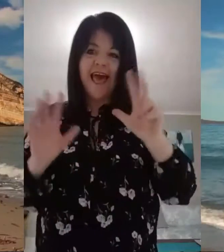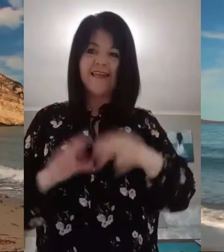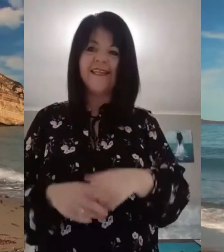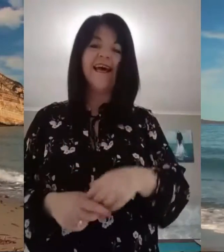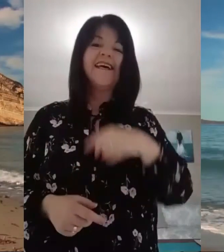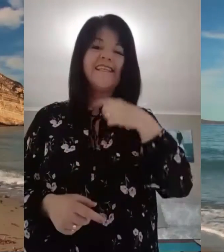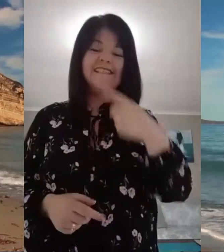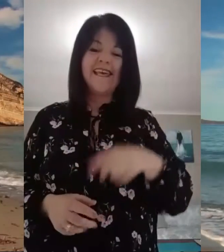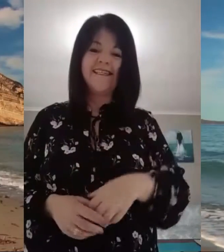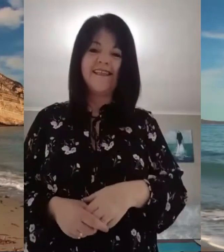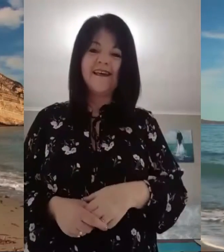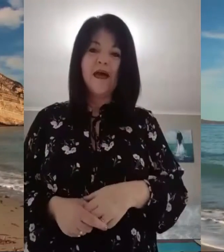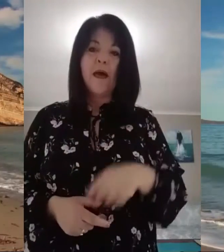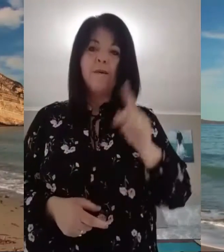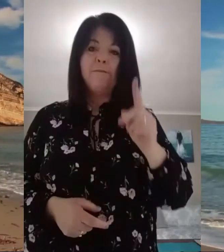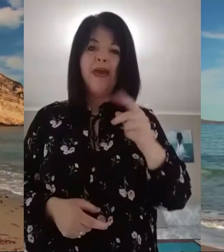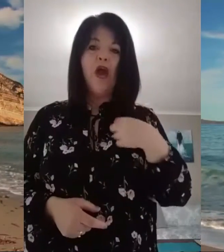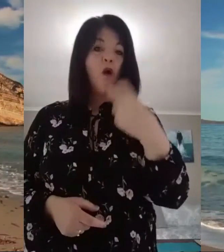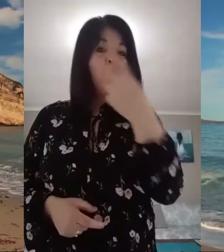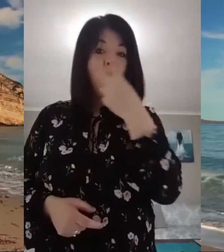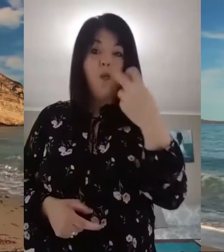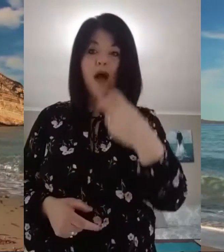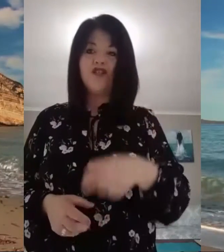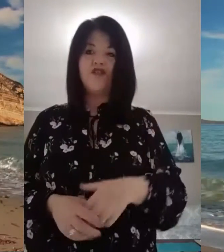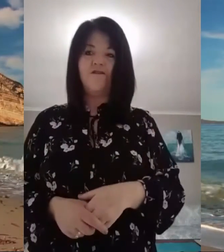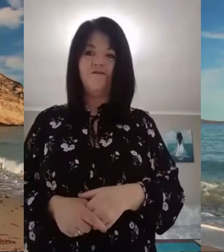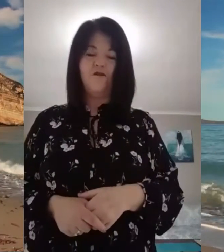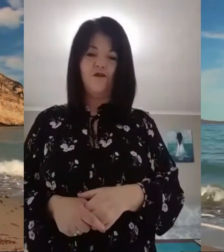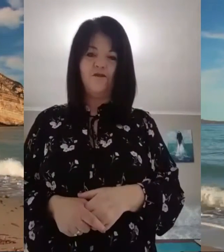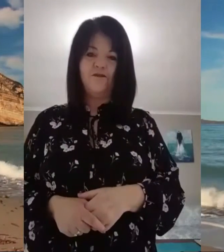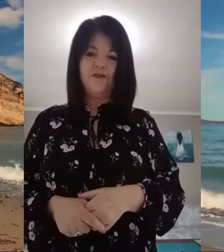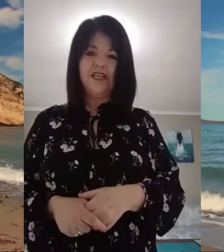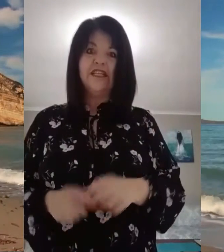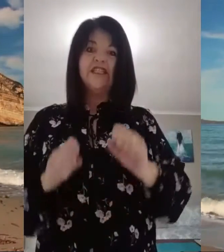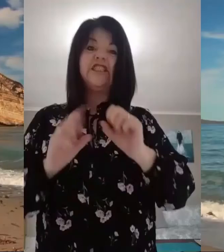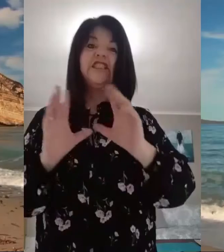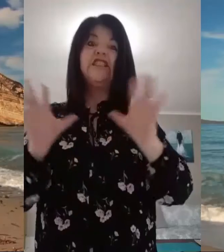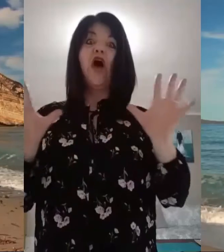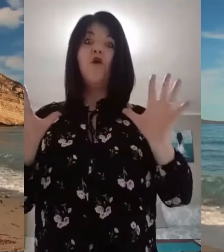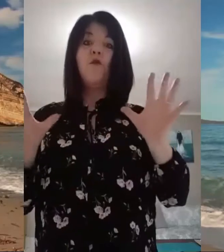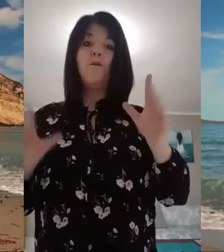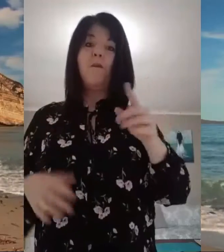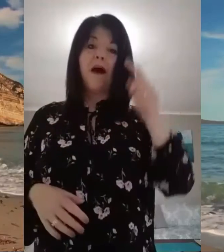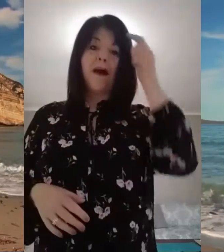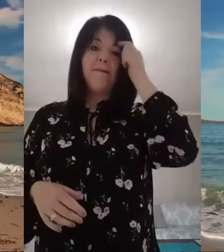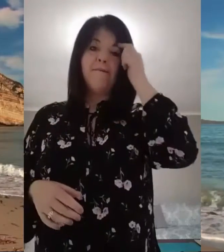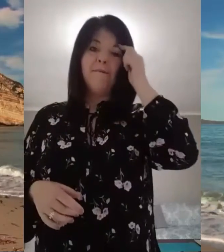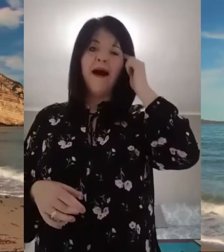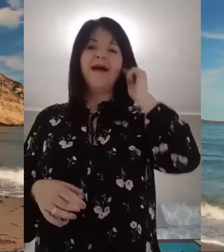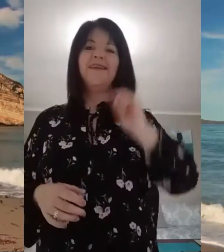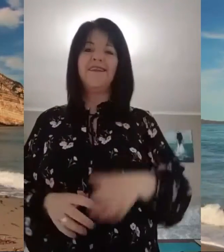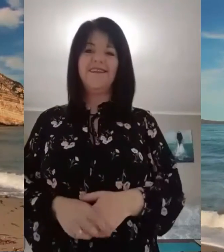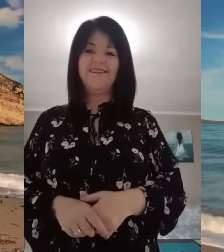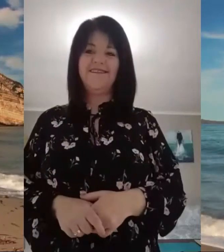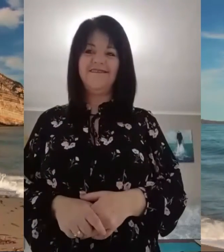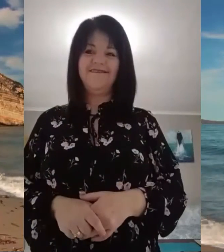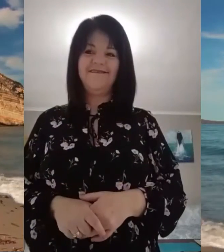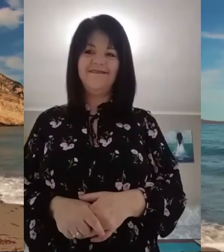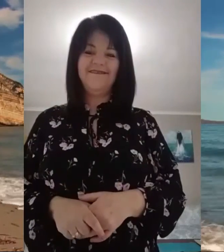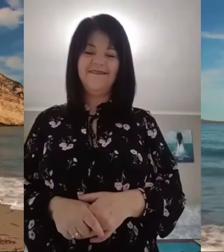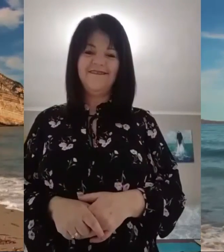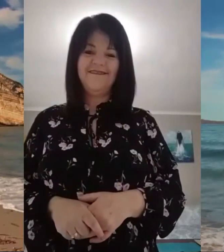verse 8, it says, Be watchful. Be Sober-minded.